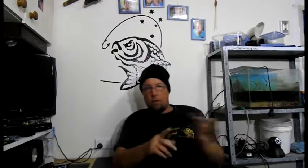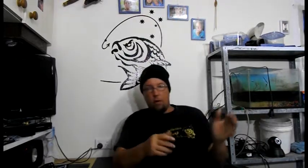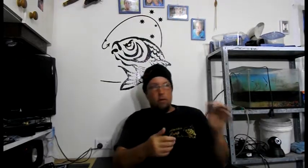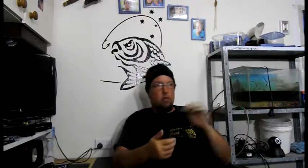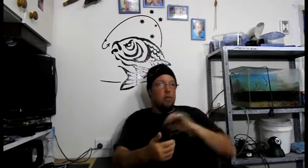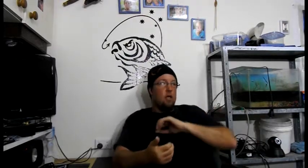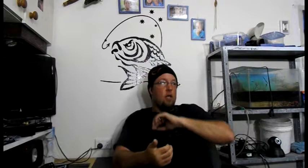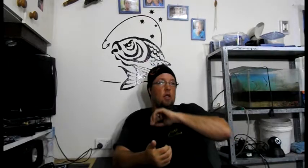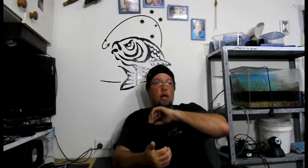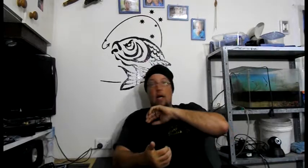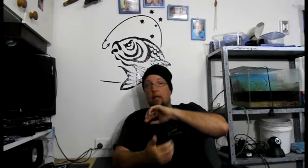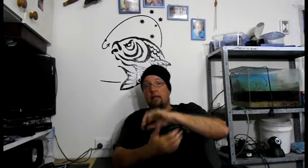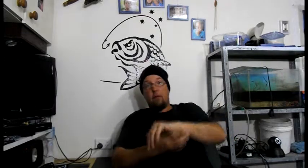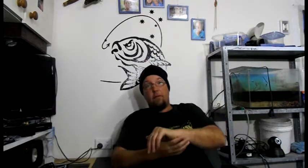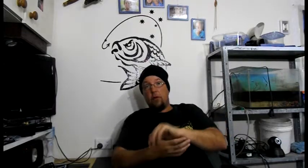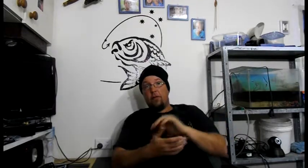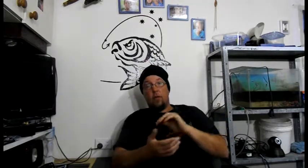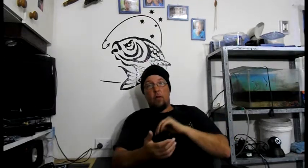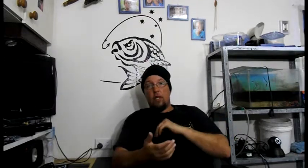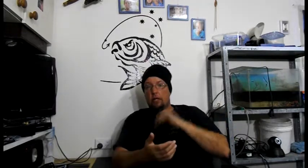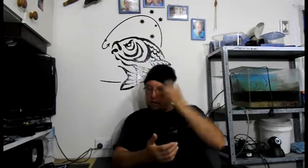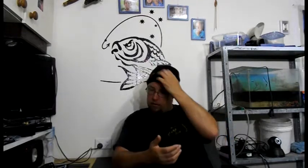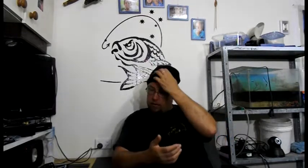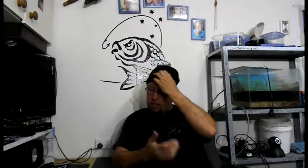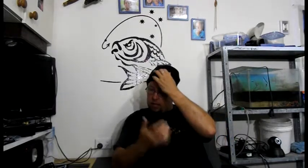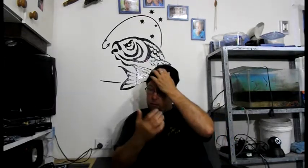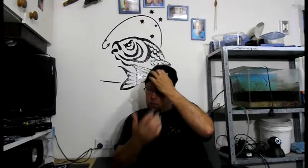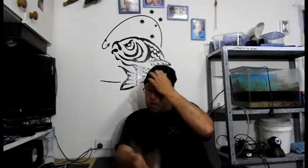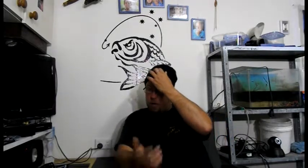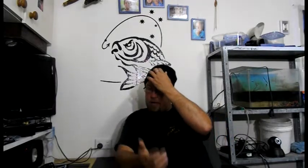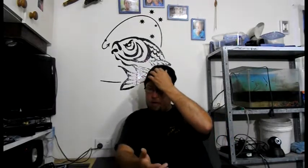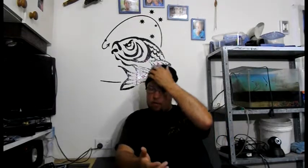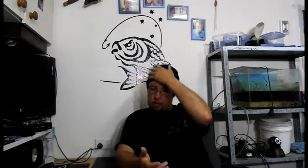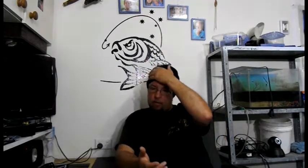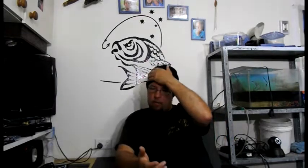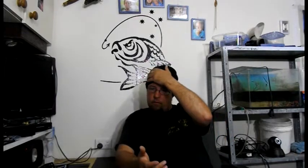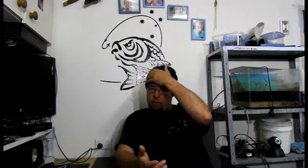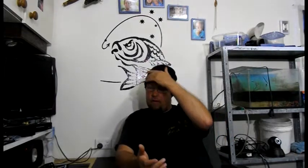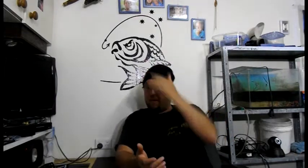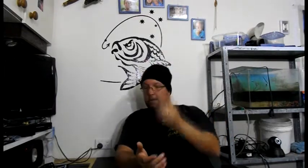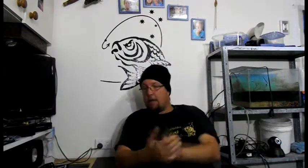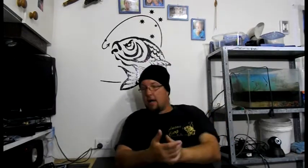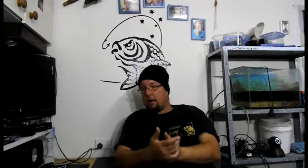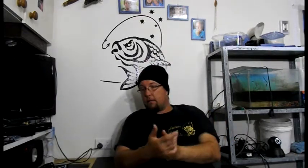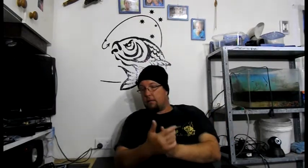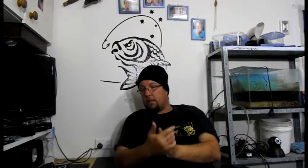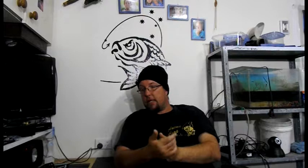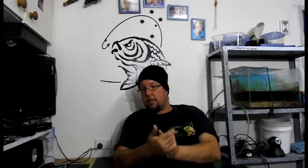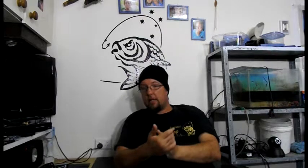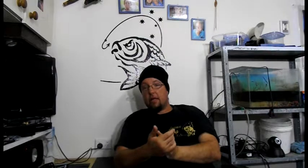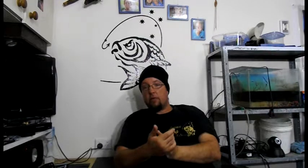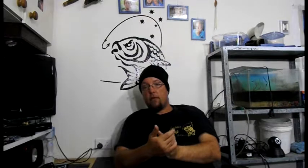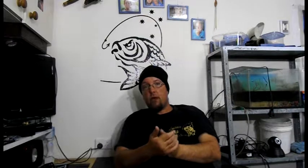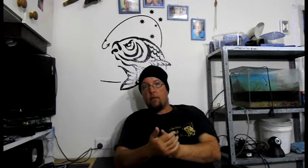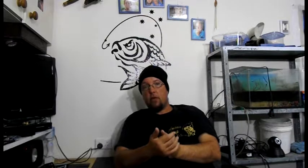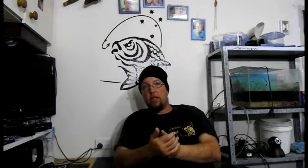pods. They've got food for the week. When I went down to Nepean River over Easter.